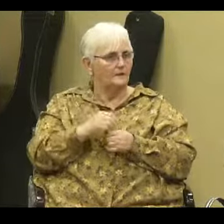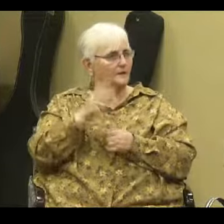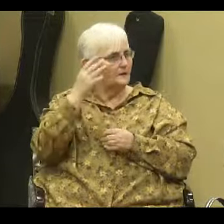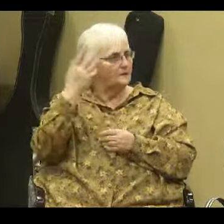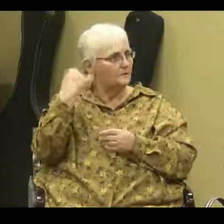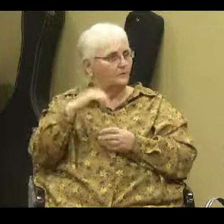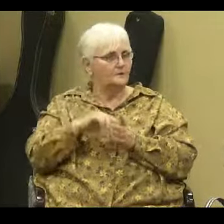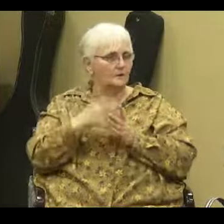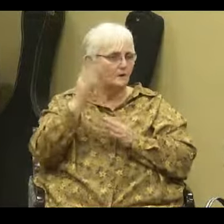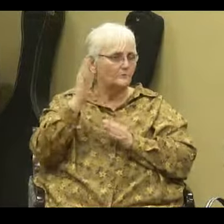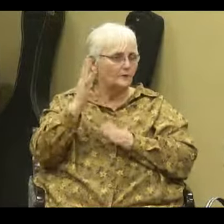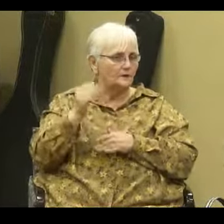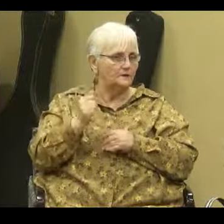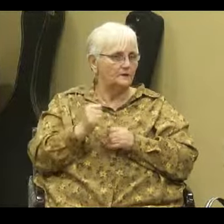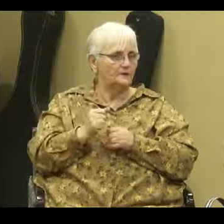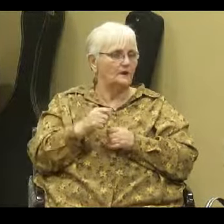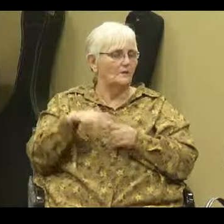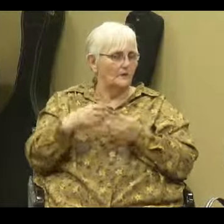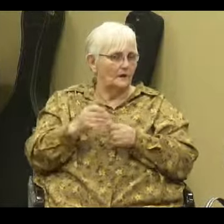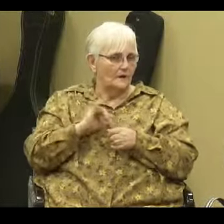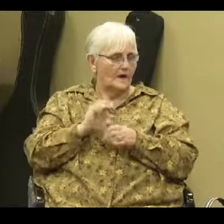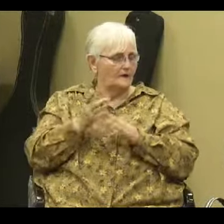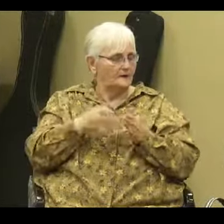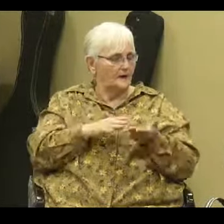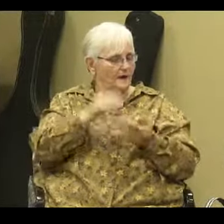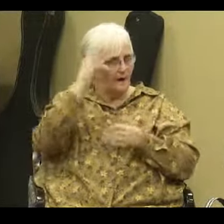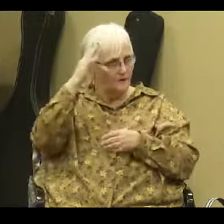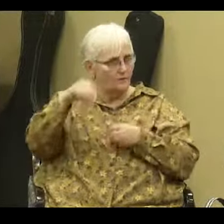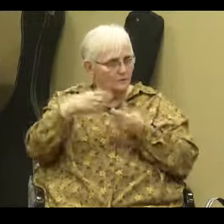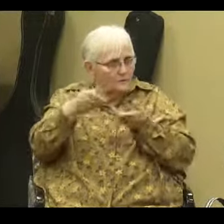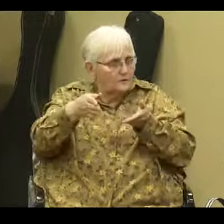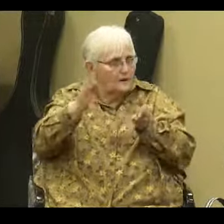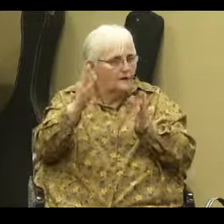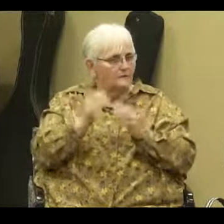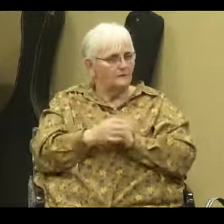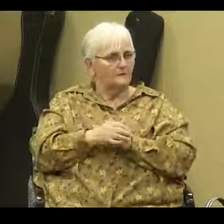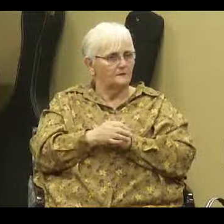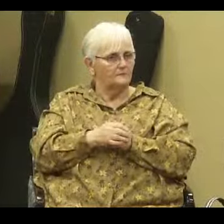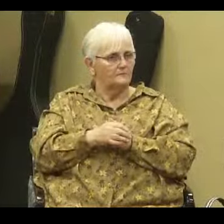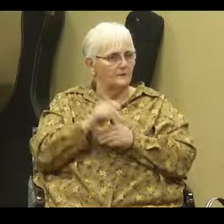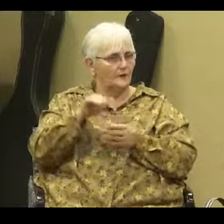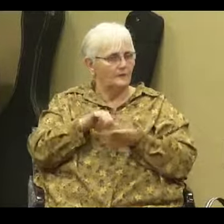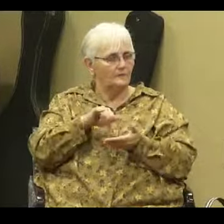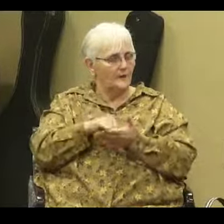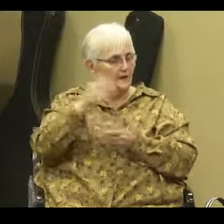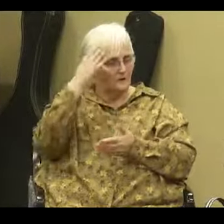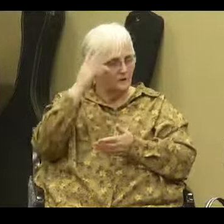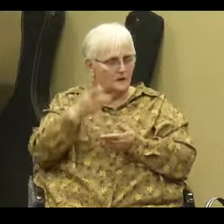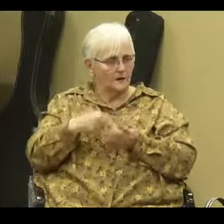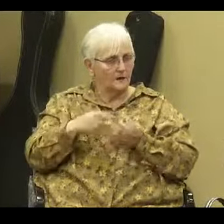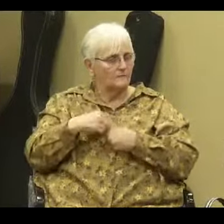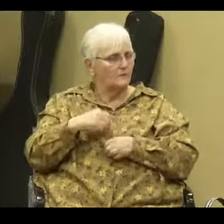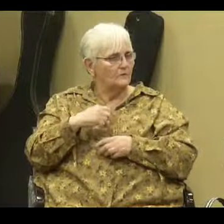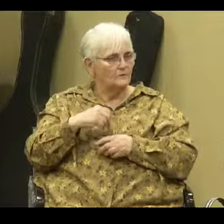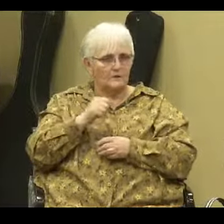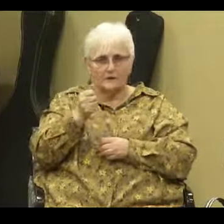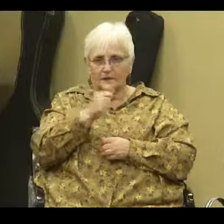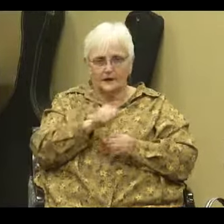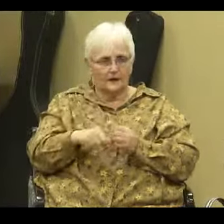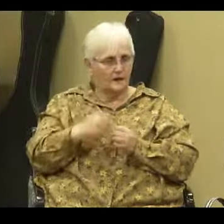I started preaching, you know what, that when I die, I know I'm going to heaven. That knowledge didn't come from any human being. That knowledge came